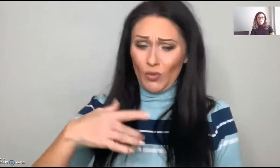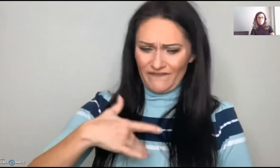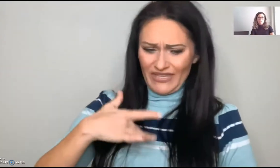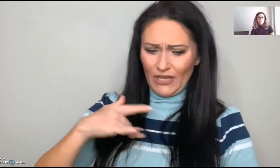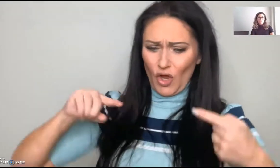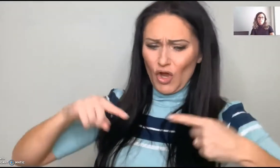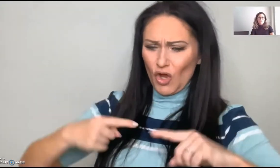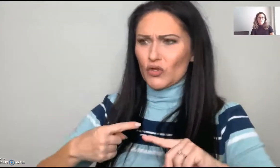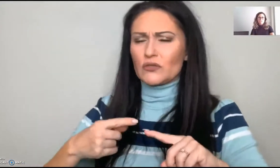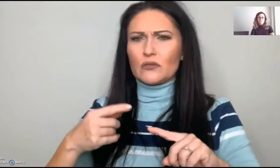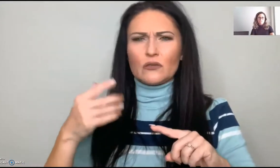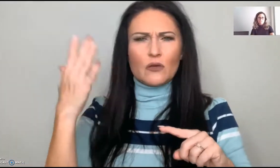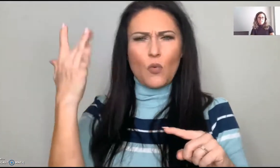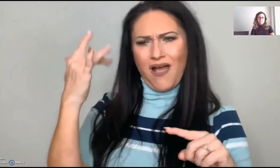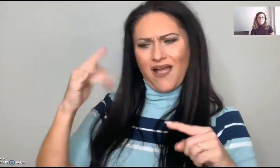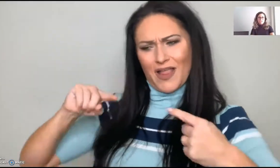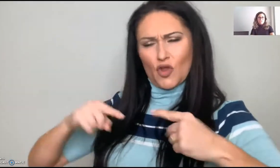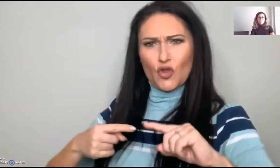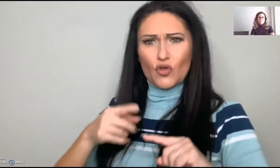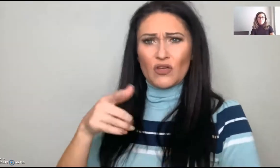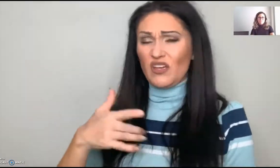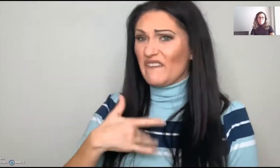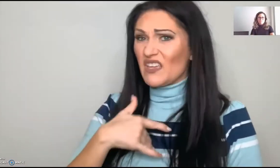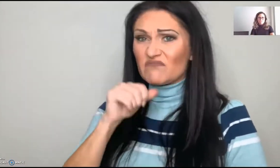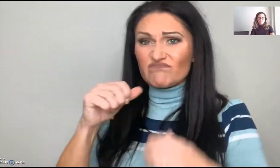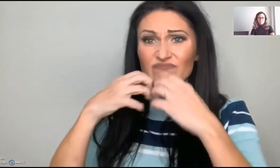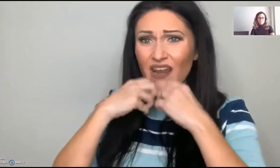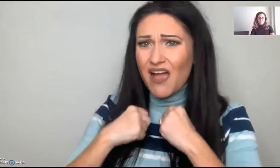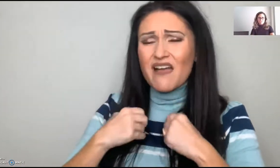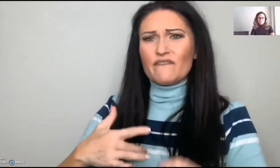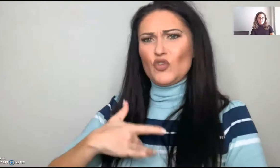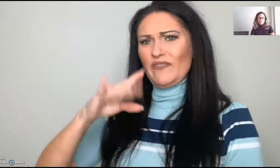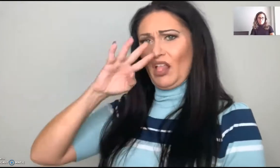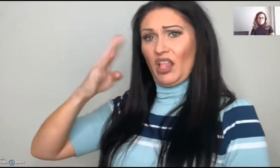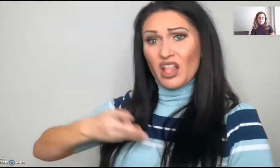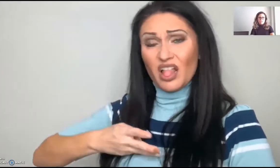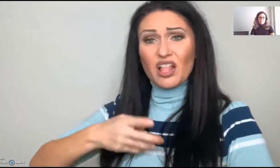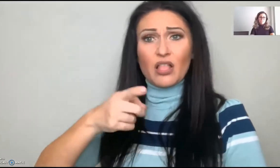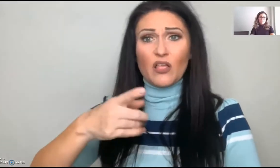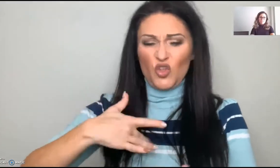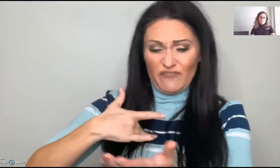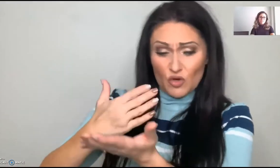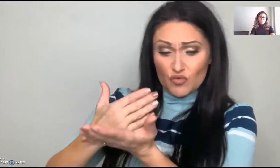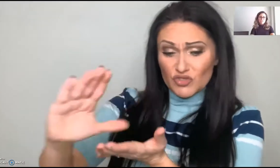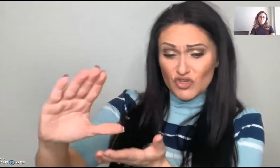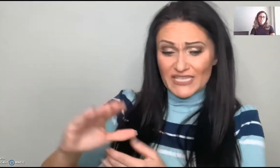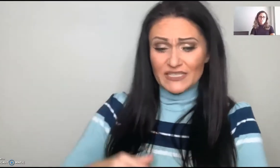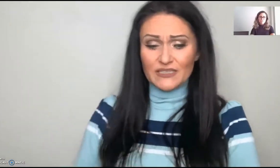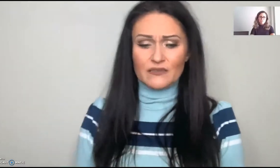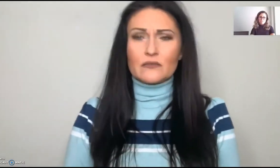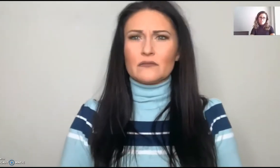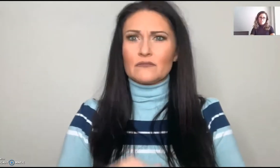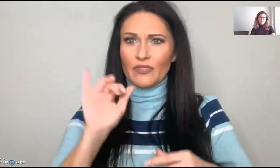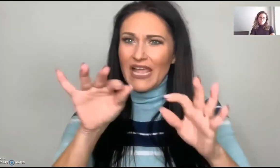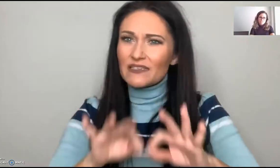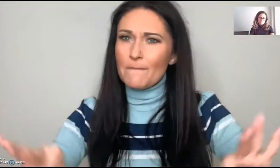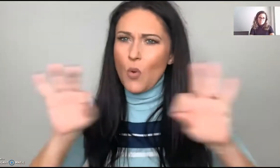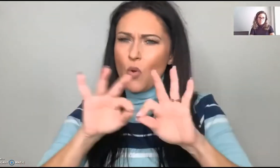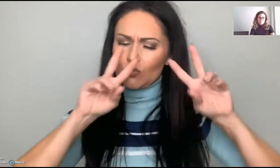longer it takes to heal. You may feel the hurt, but it's because you ignore yourself and you think that you're